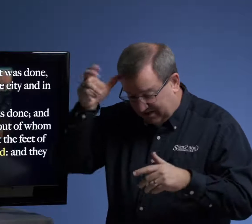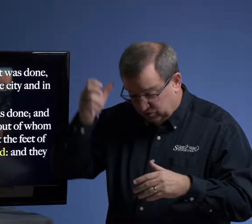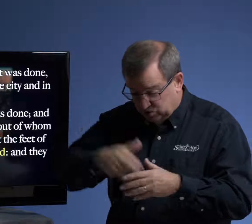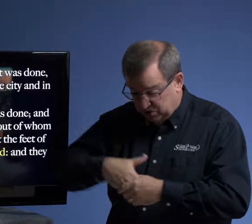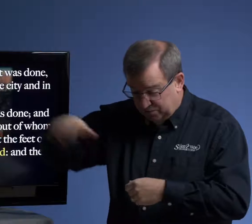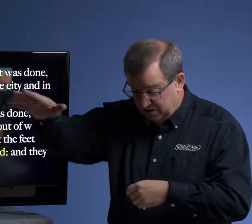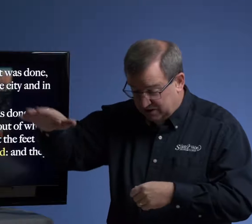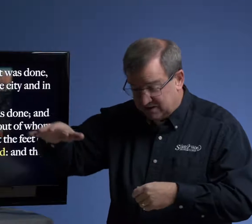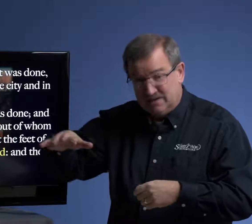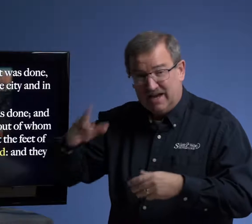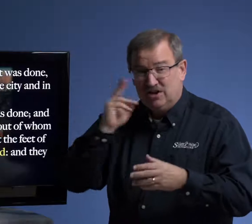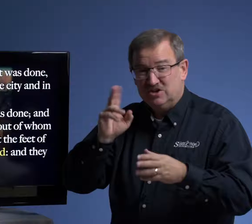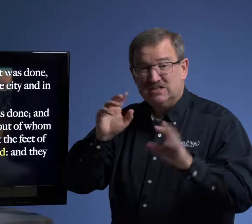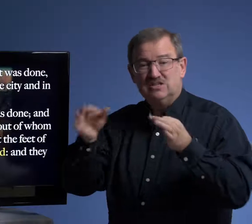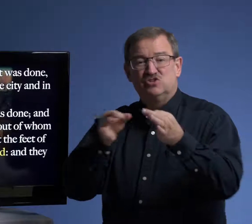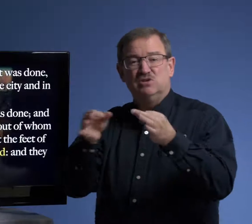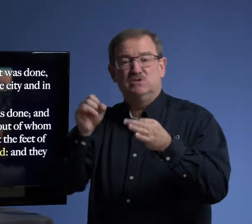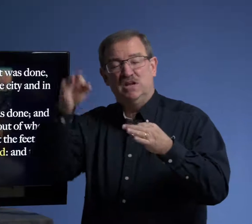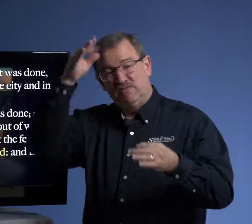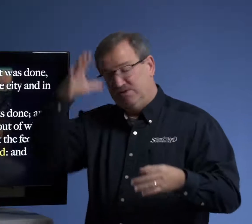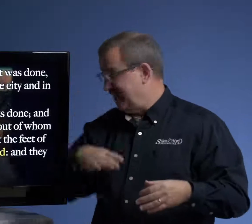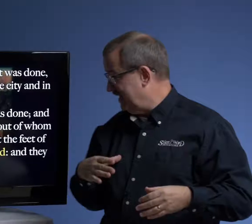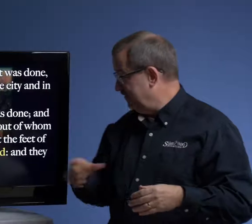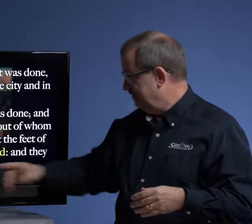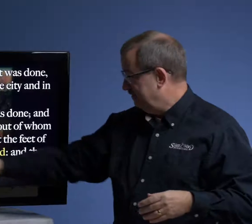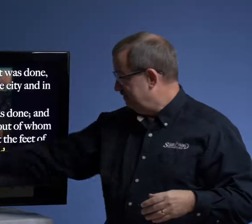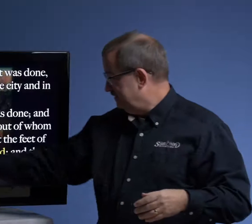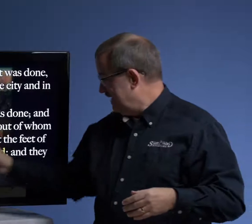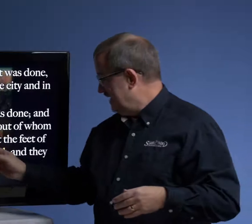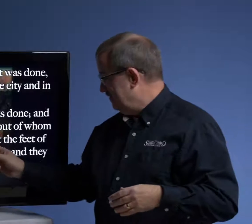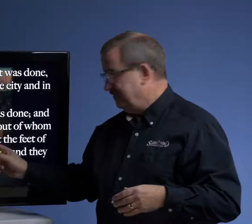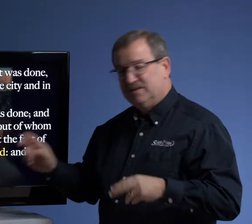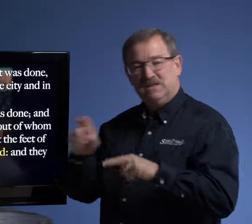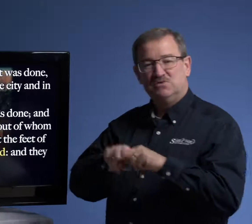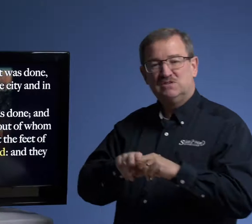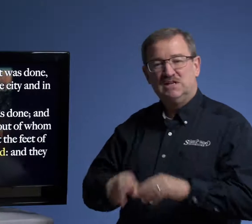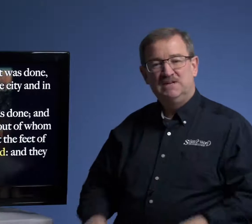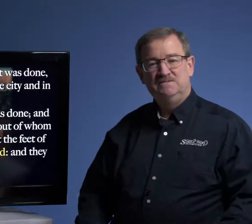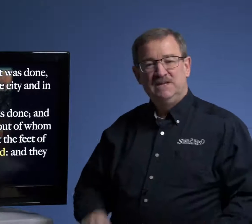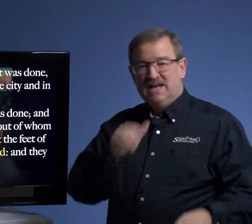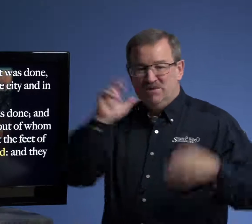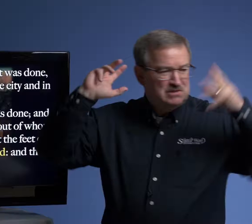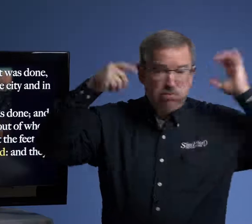devils were departed. And look at the description of the man. He was sitting. He wasn't